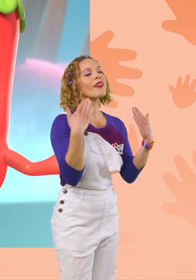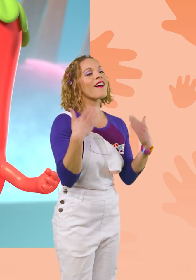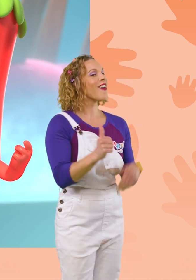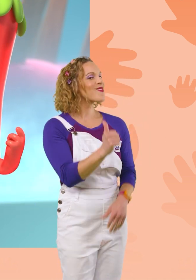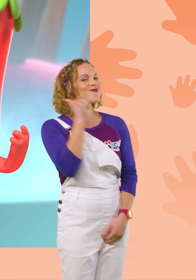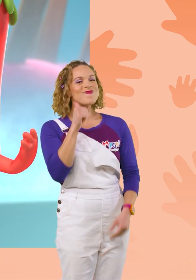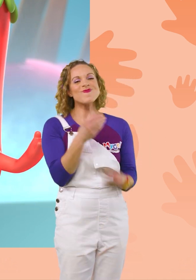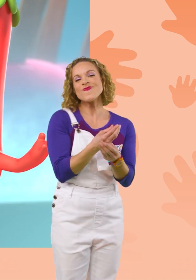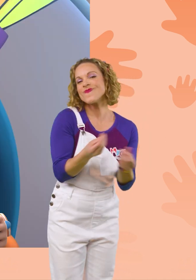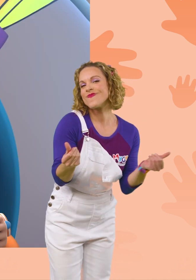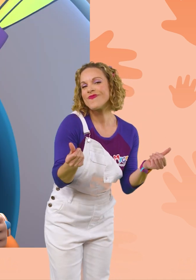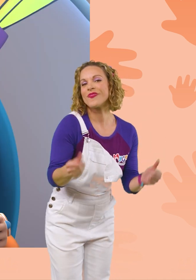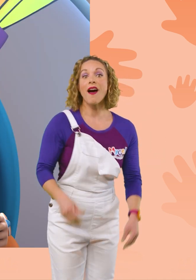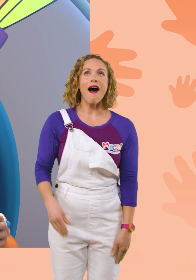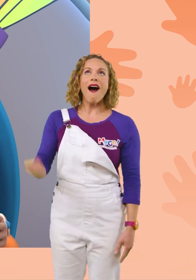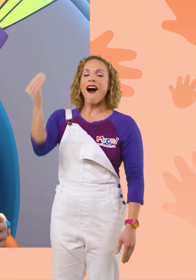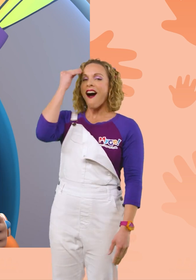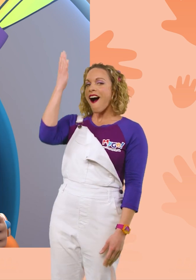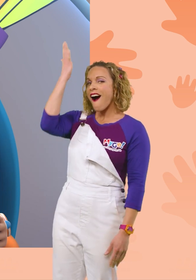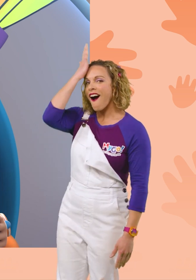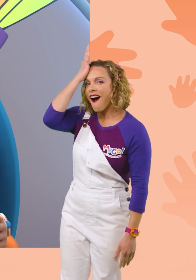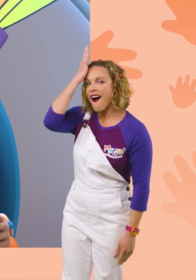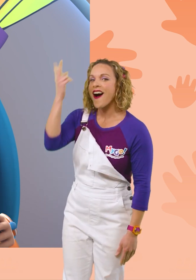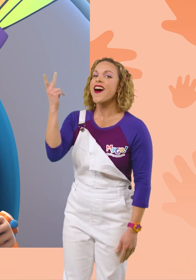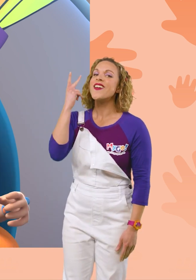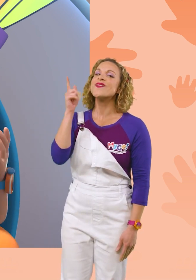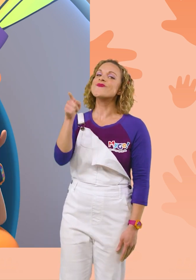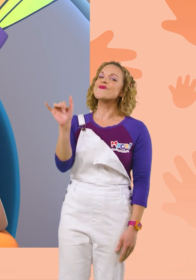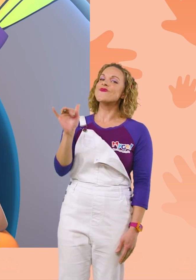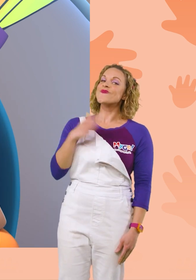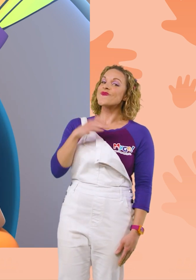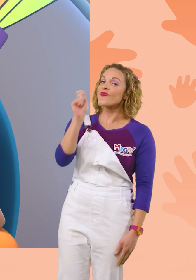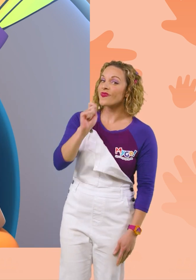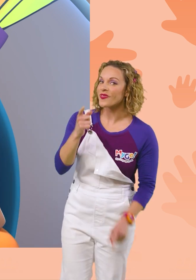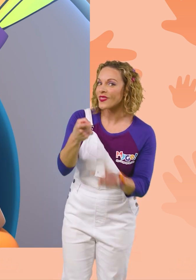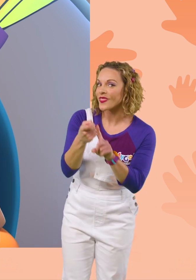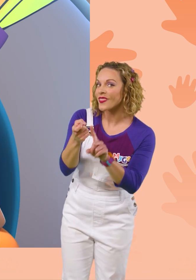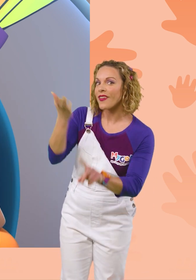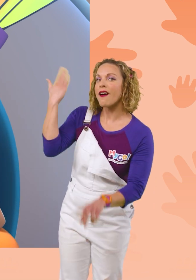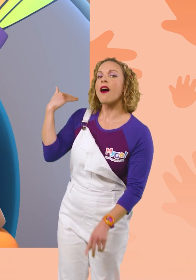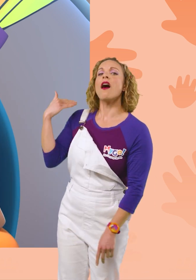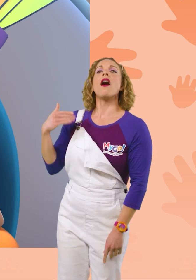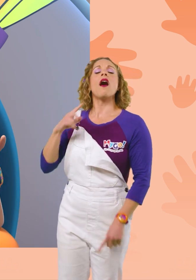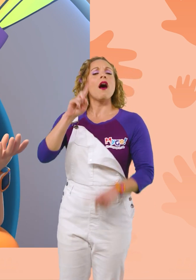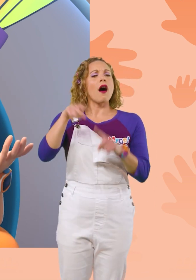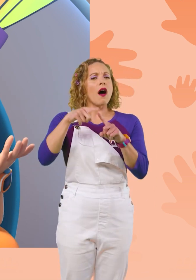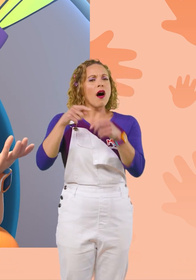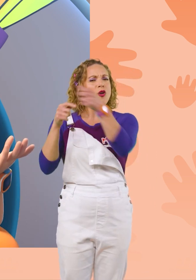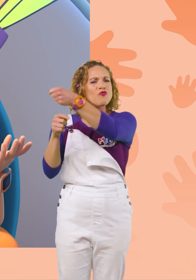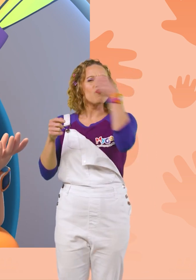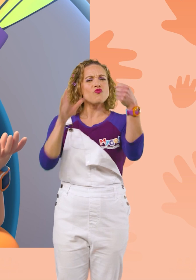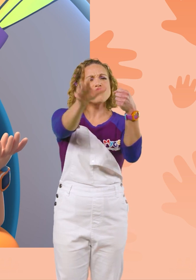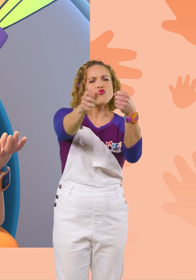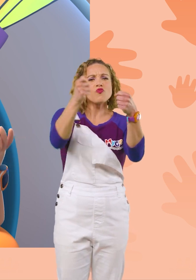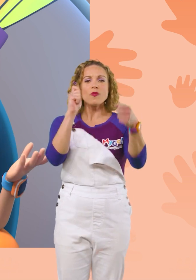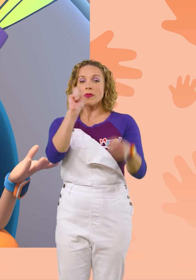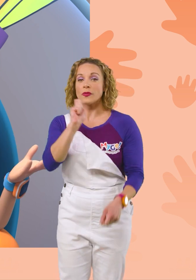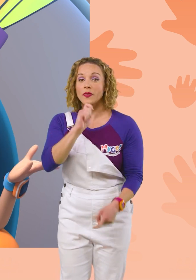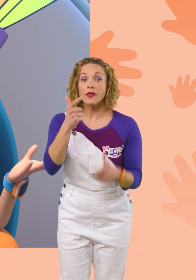then I won't melt! Good to know! I see you're like my popsicle from earlier! When it was out of the freezer and in the heat of